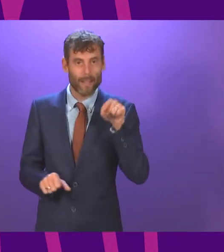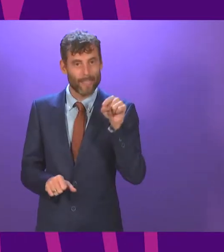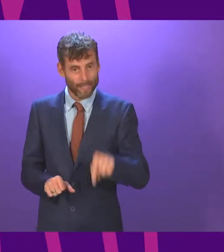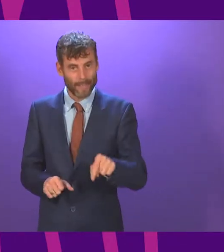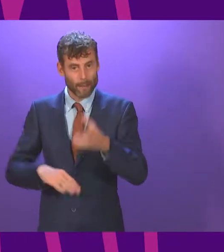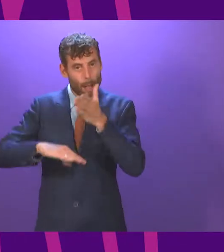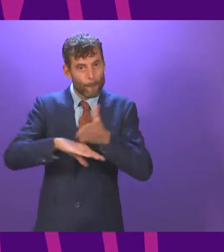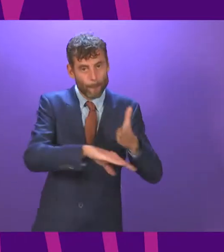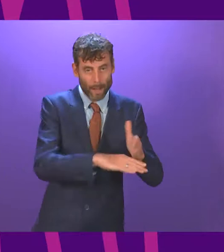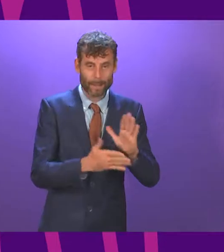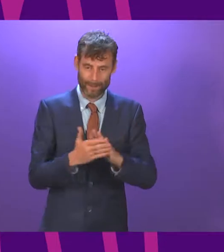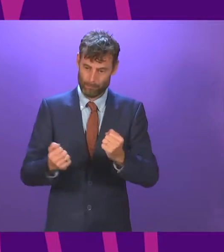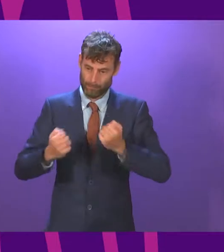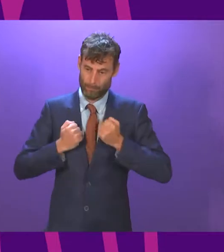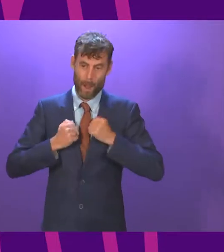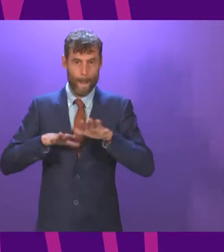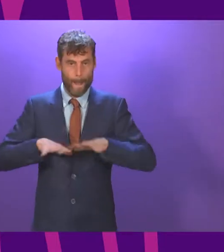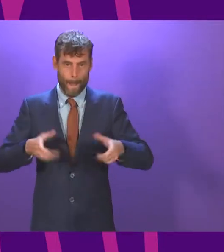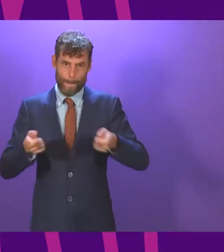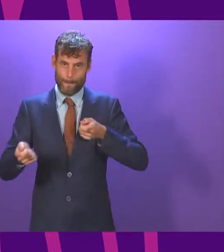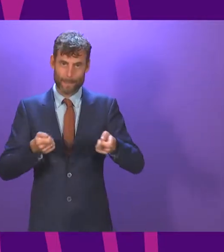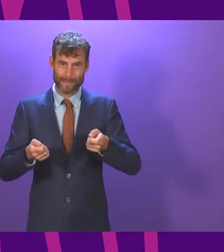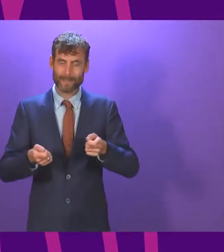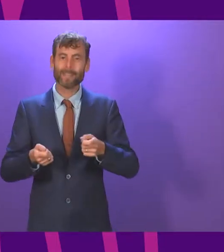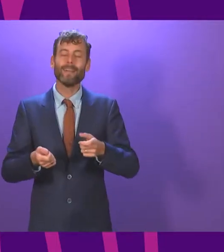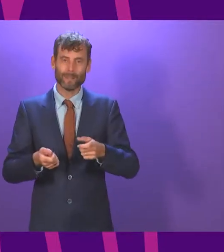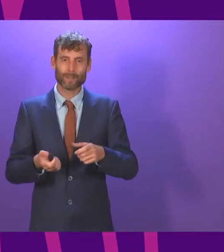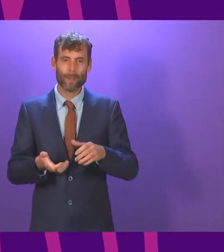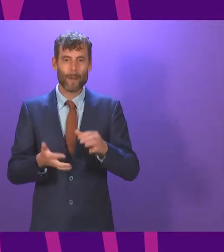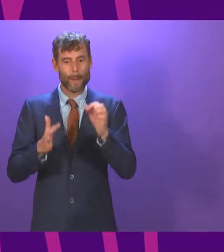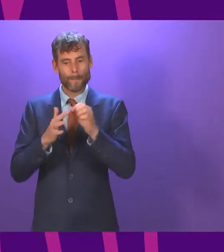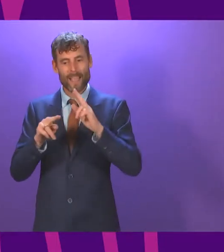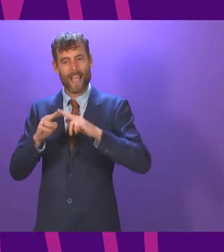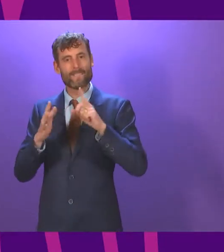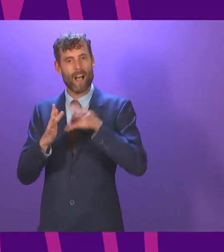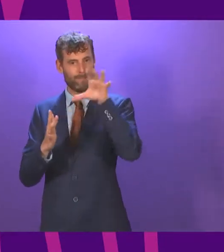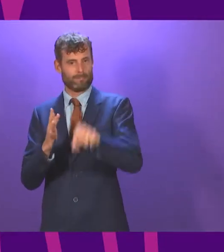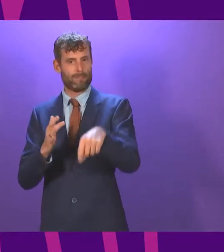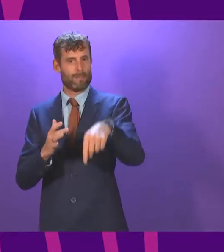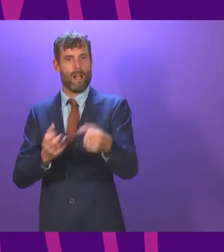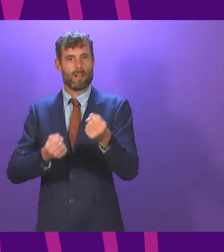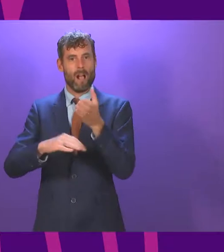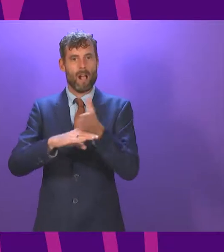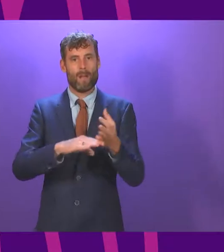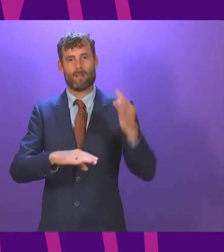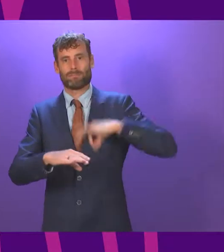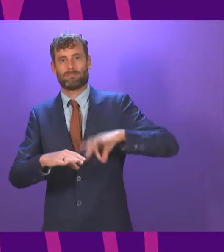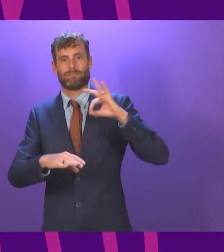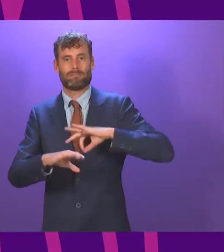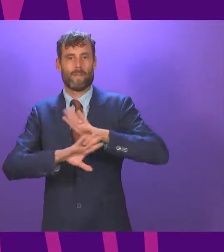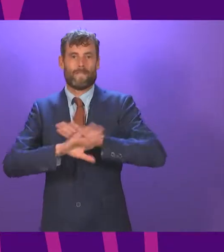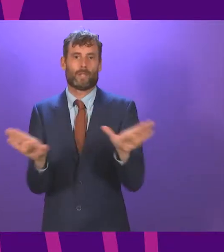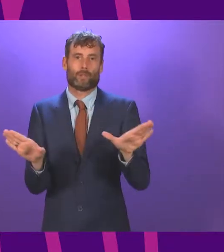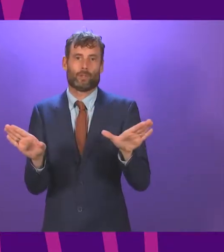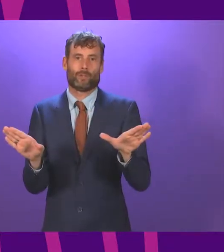will come into public hands and help phase out the legacy of PFI in hospital car parks across the country.